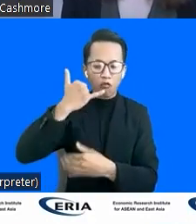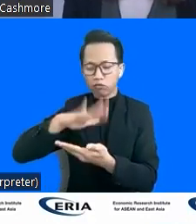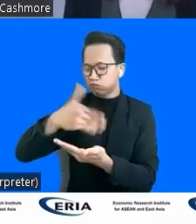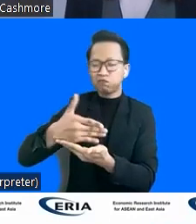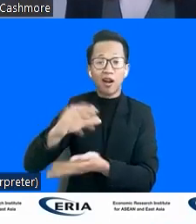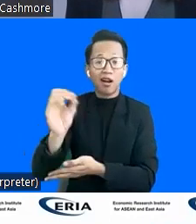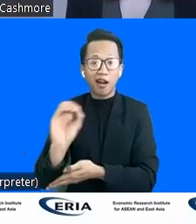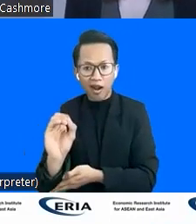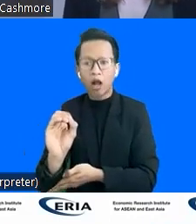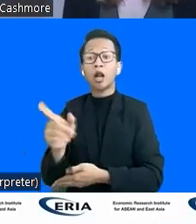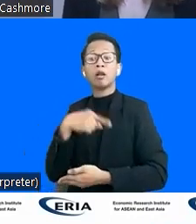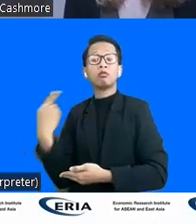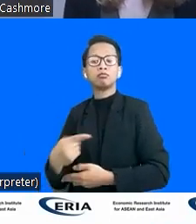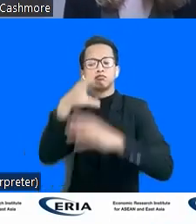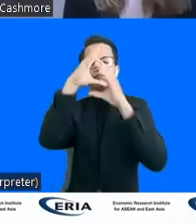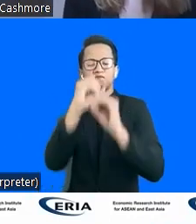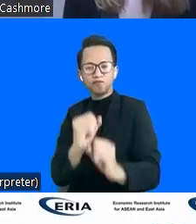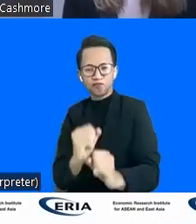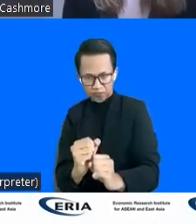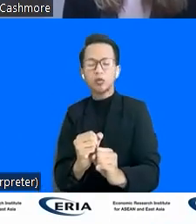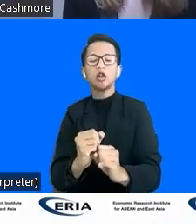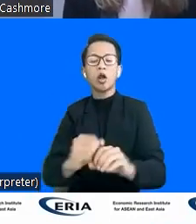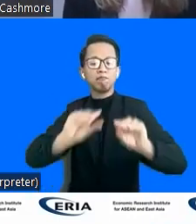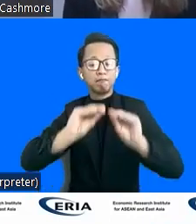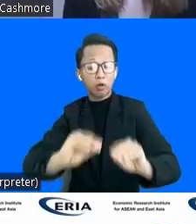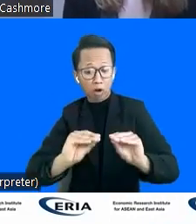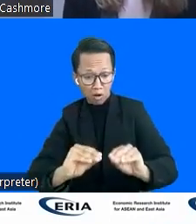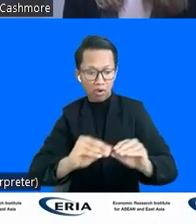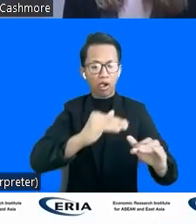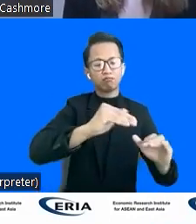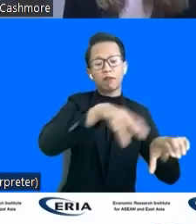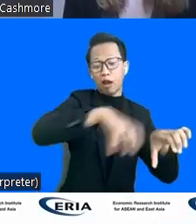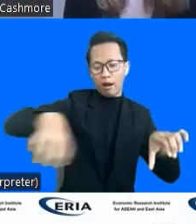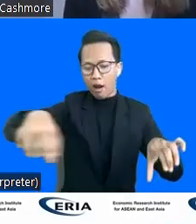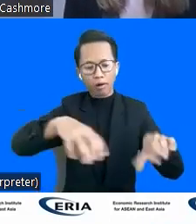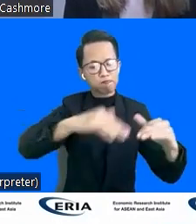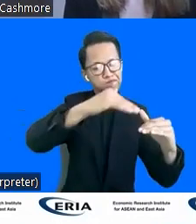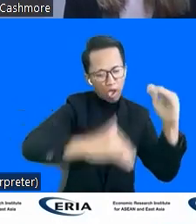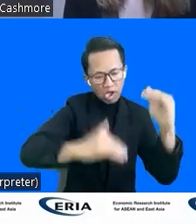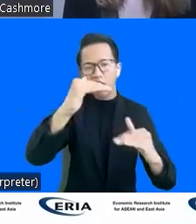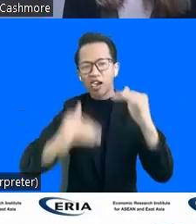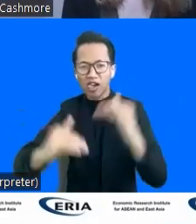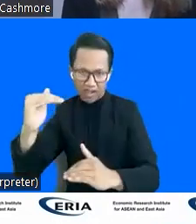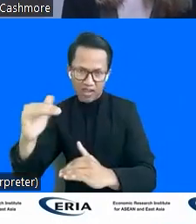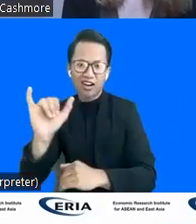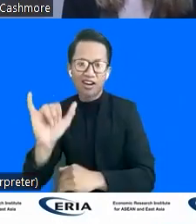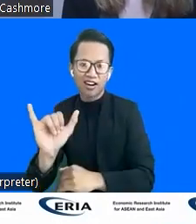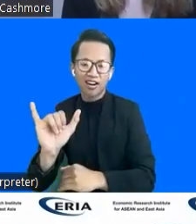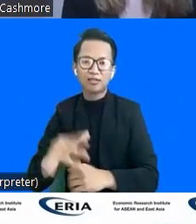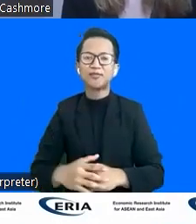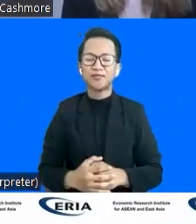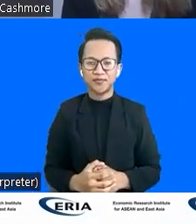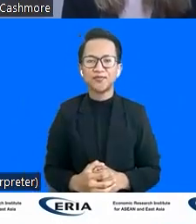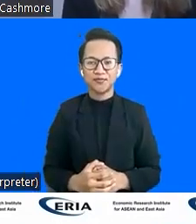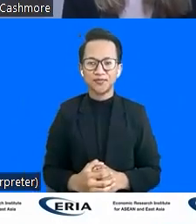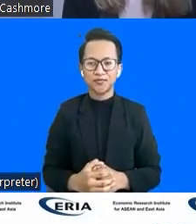concern about the widening learning gap for that particular cohort of students. There is,